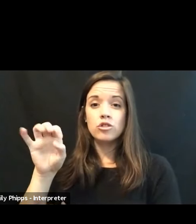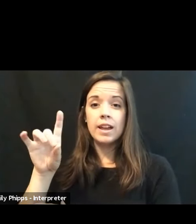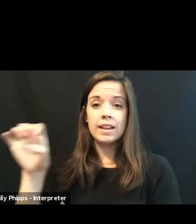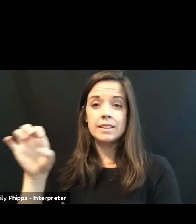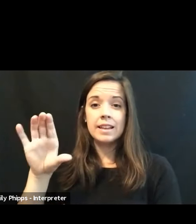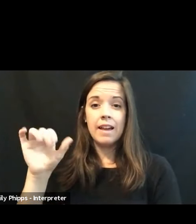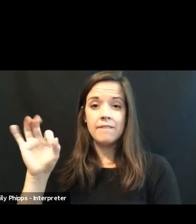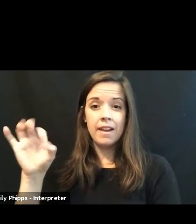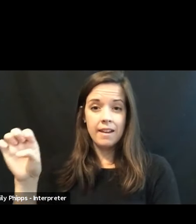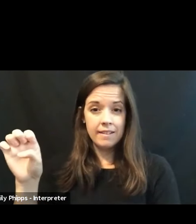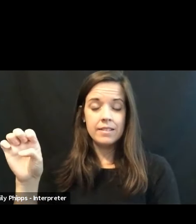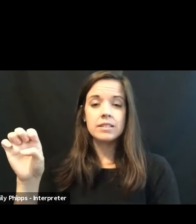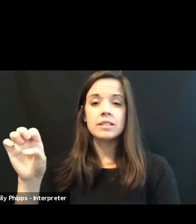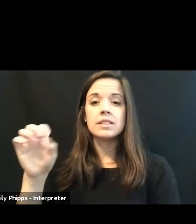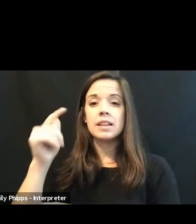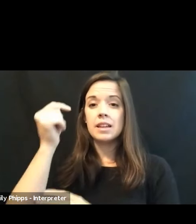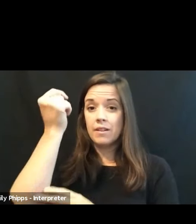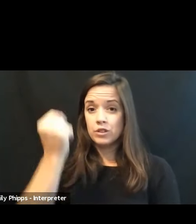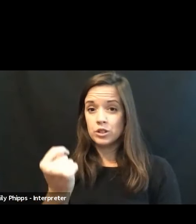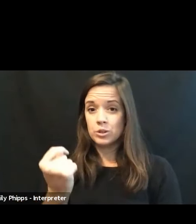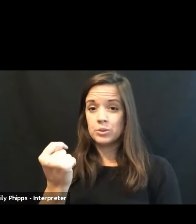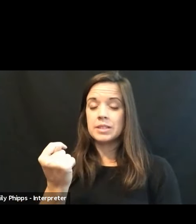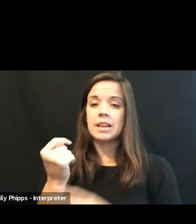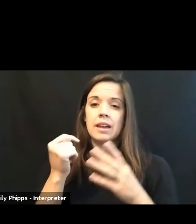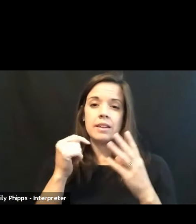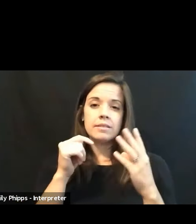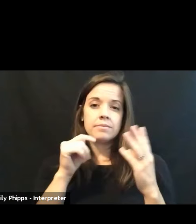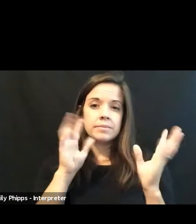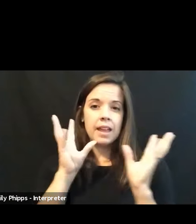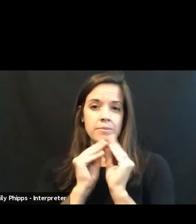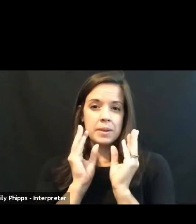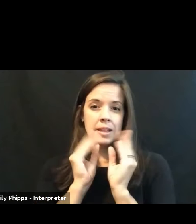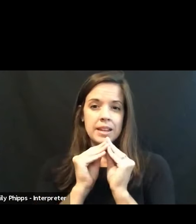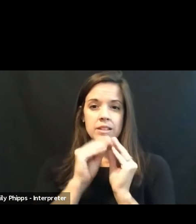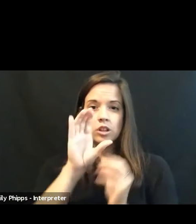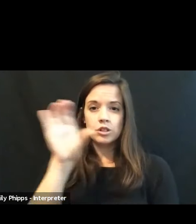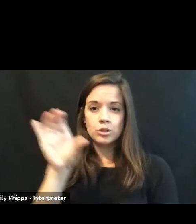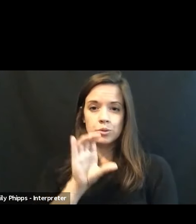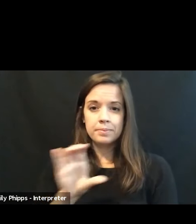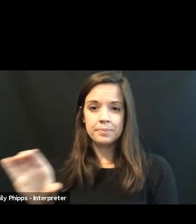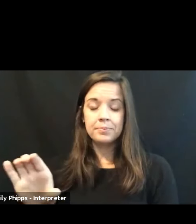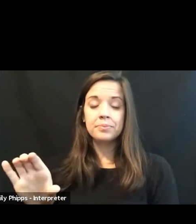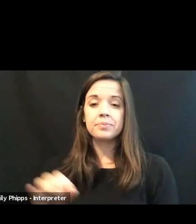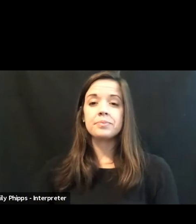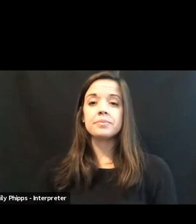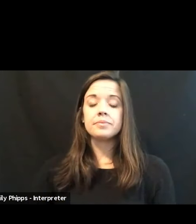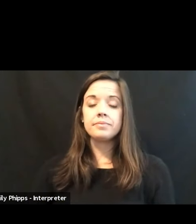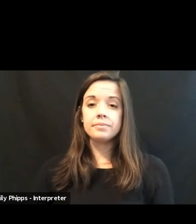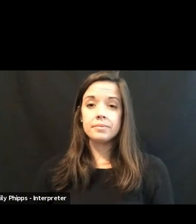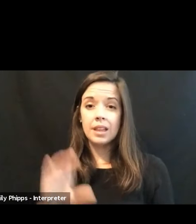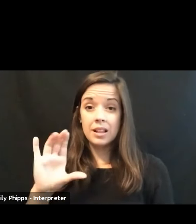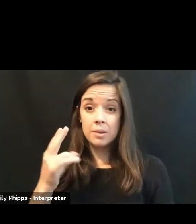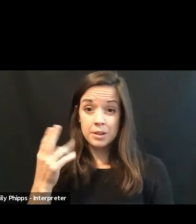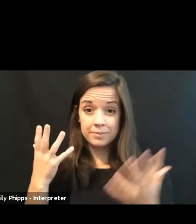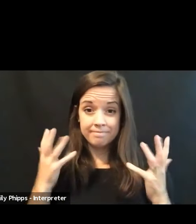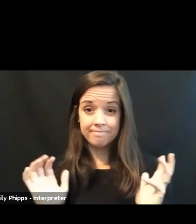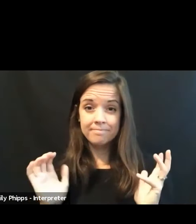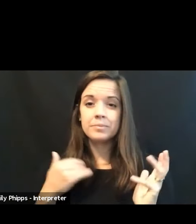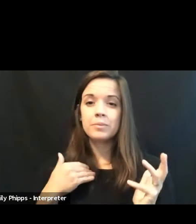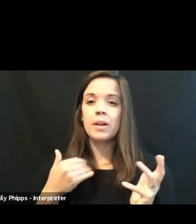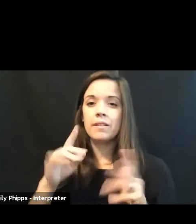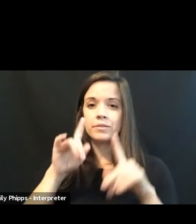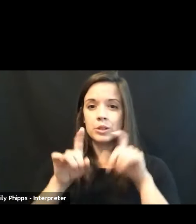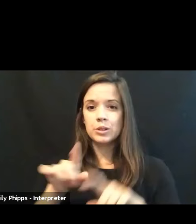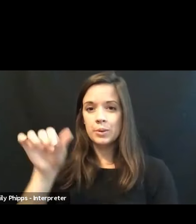Tuesdays via Zoom. We'll have Q&A at the end of the Common Hour. Students, faculty, and